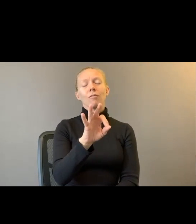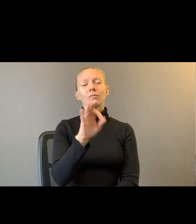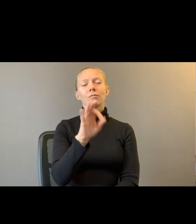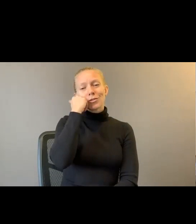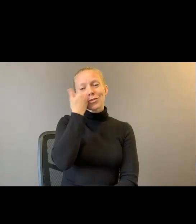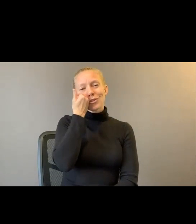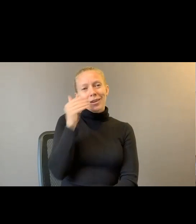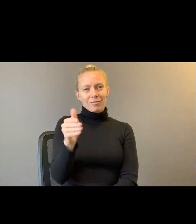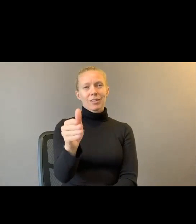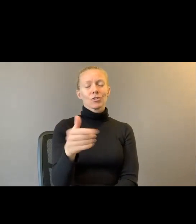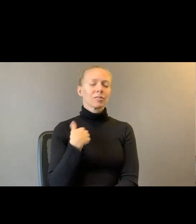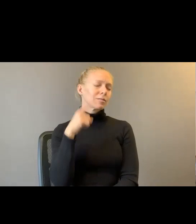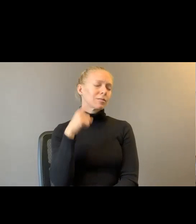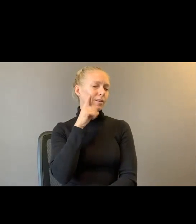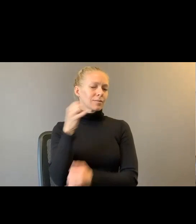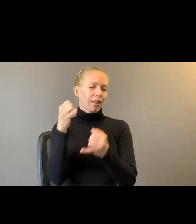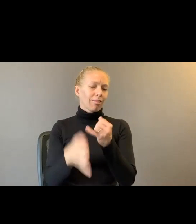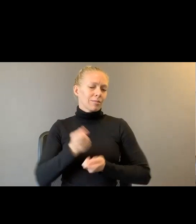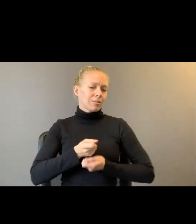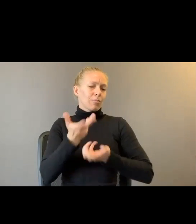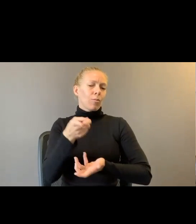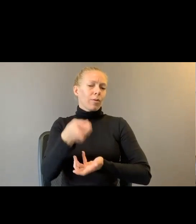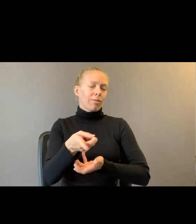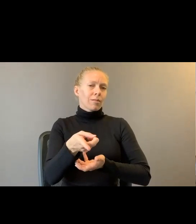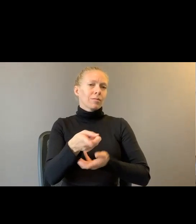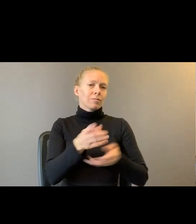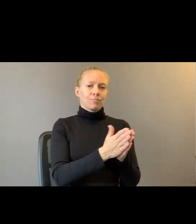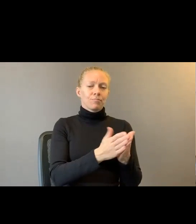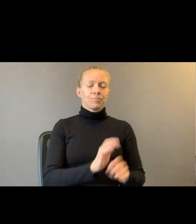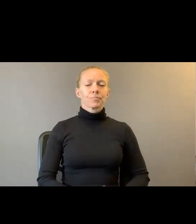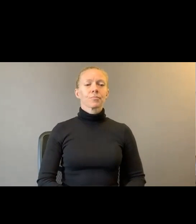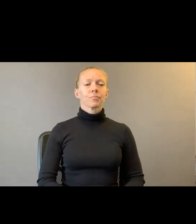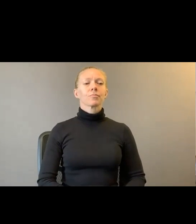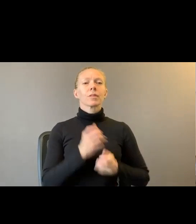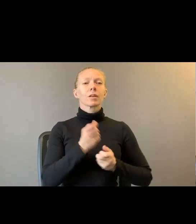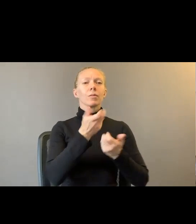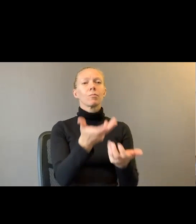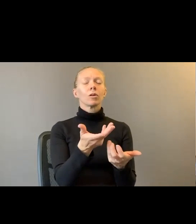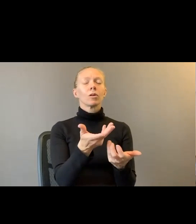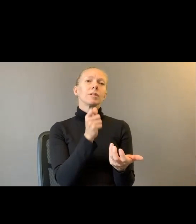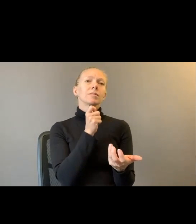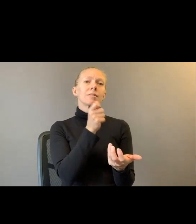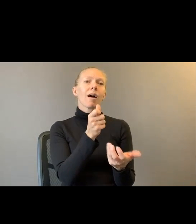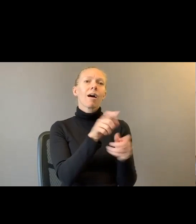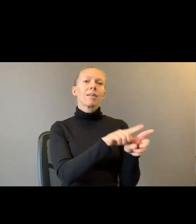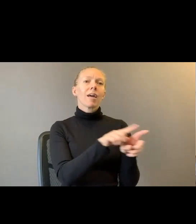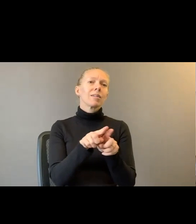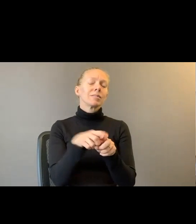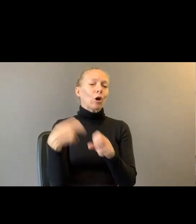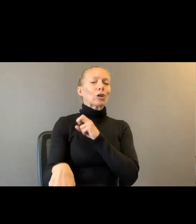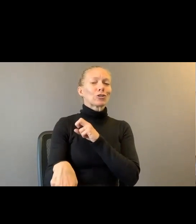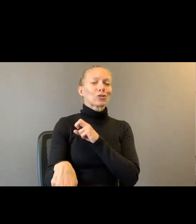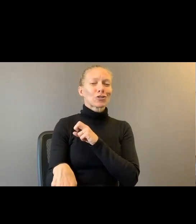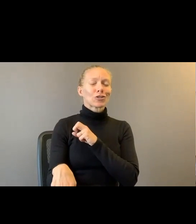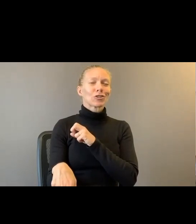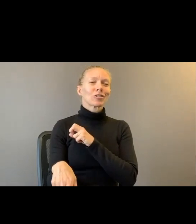poem in that, that longer poem. The poem is not as harsh as the title suggests. I think it's a